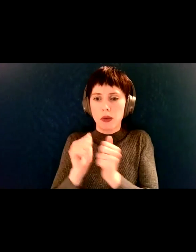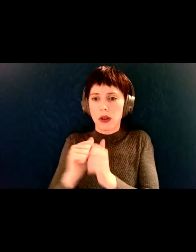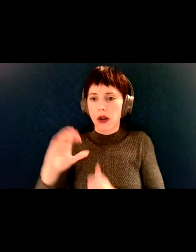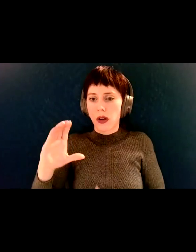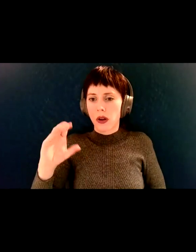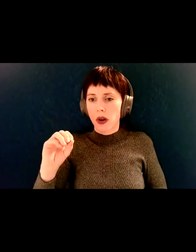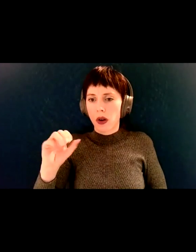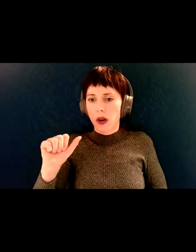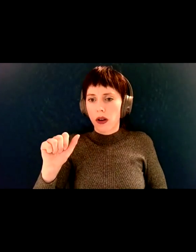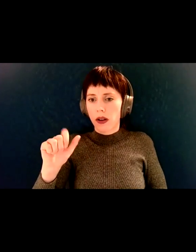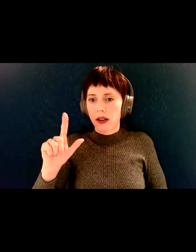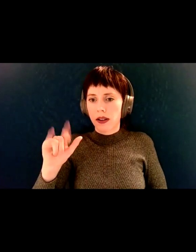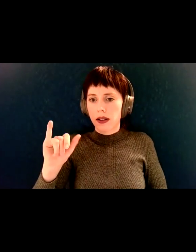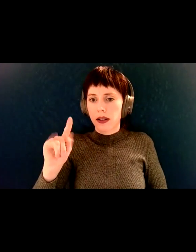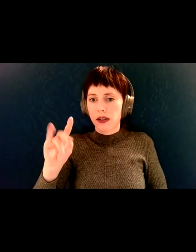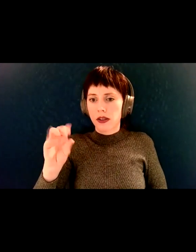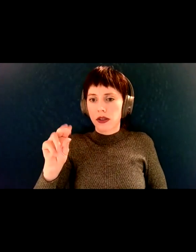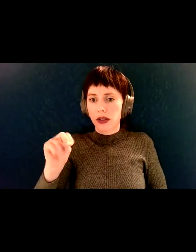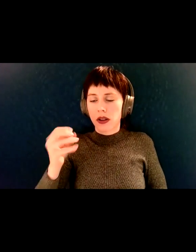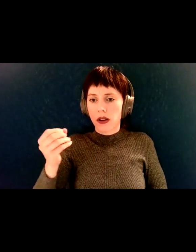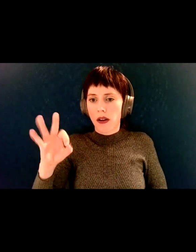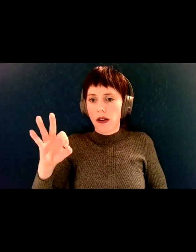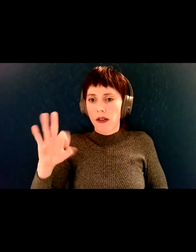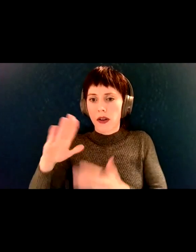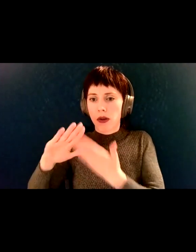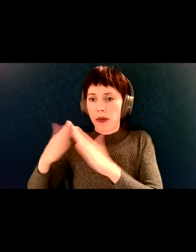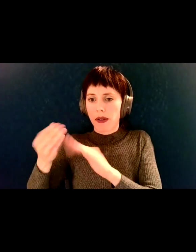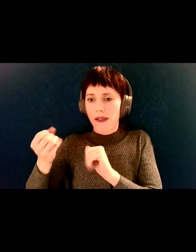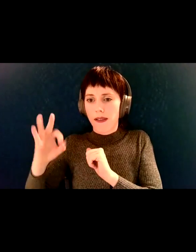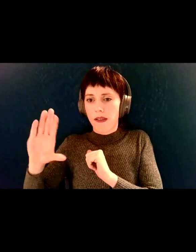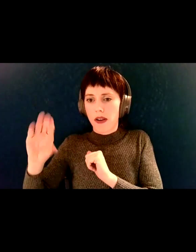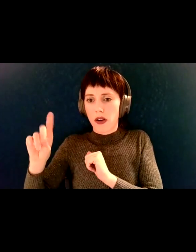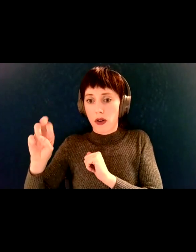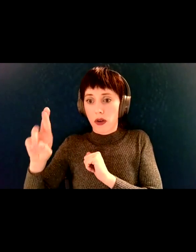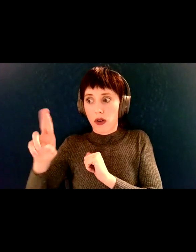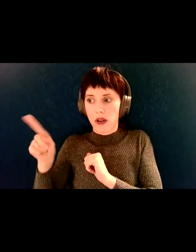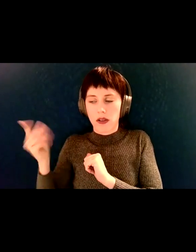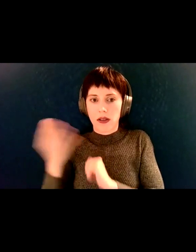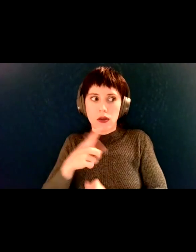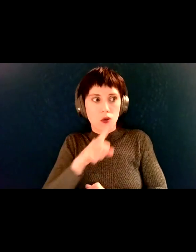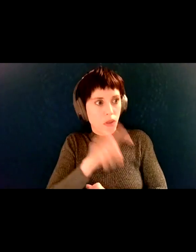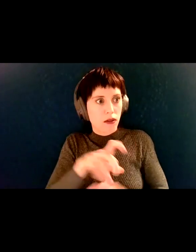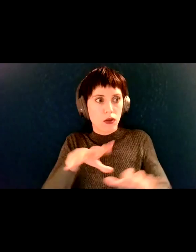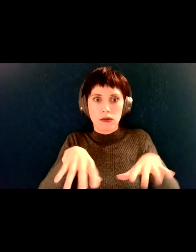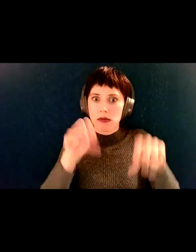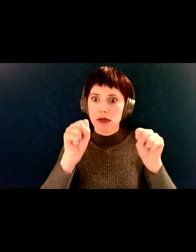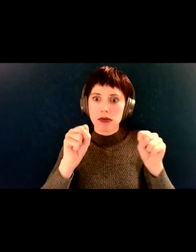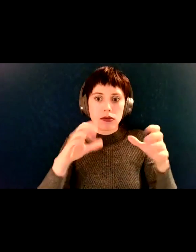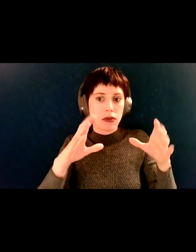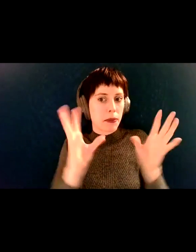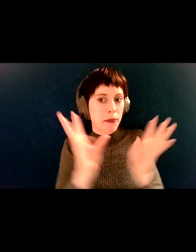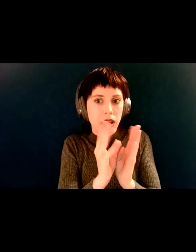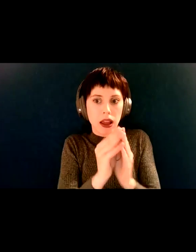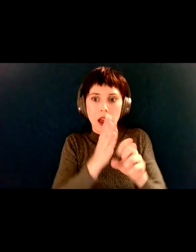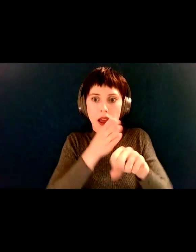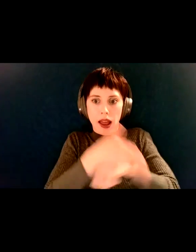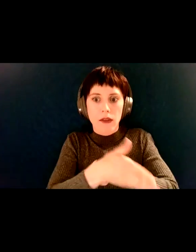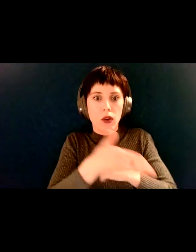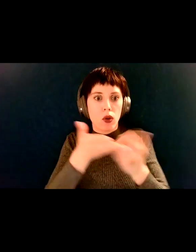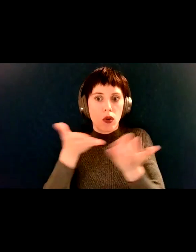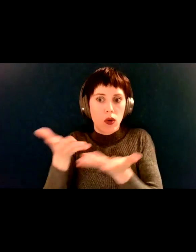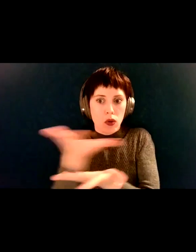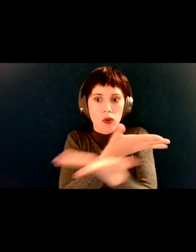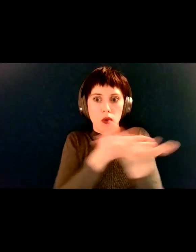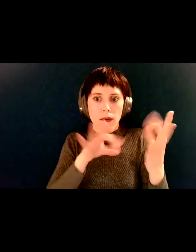they were the ones that said, this is super important. You need to do this. And we are completely agreed. They call it